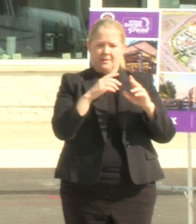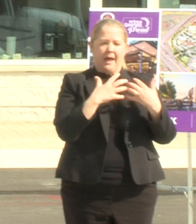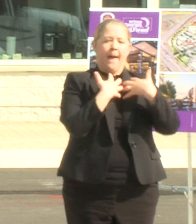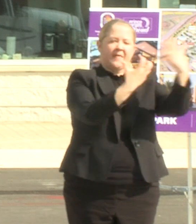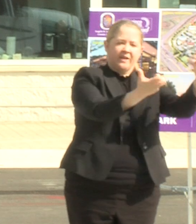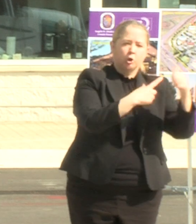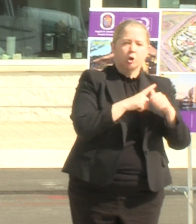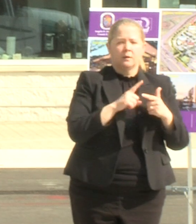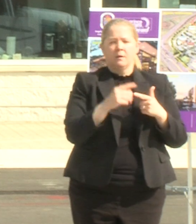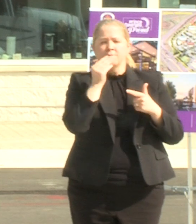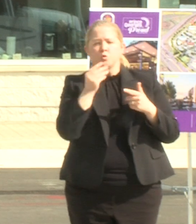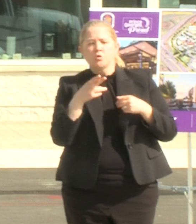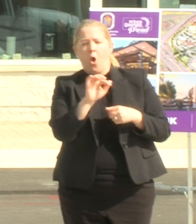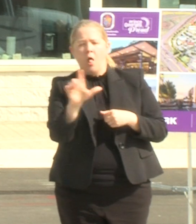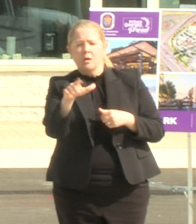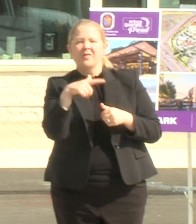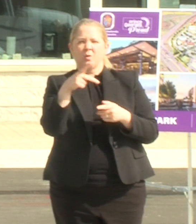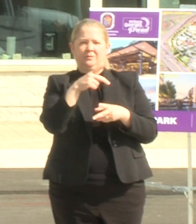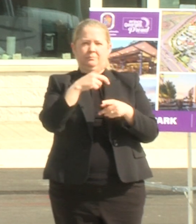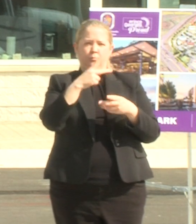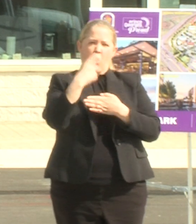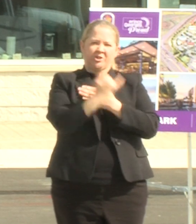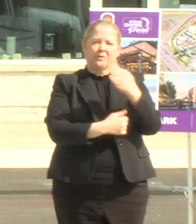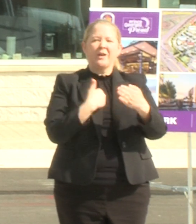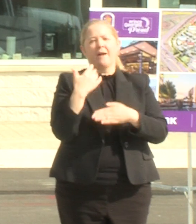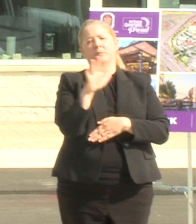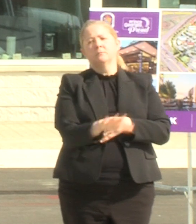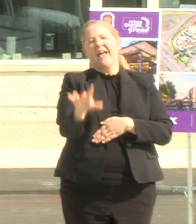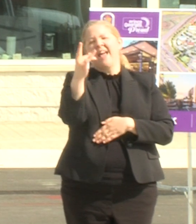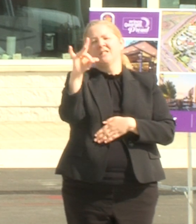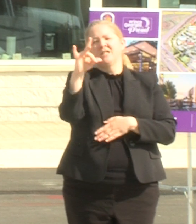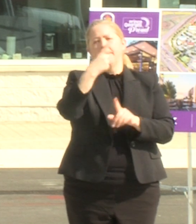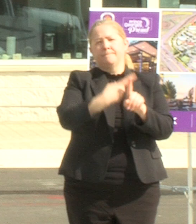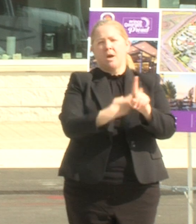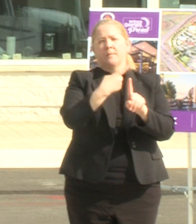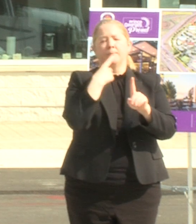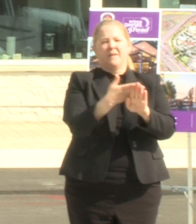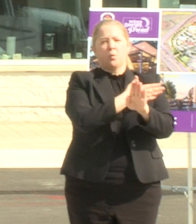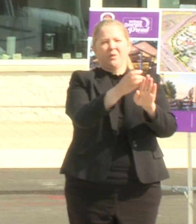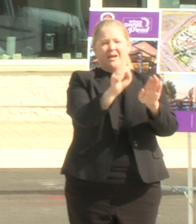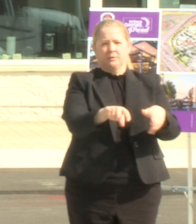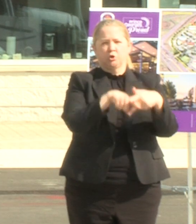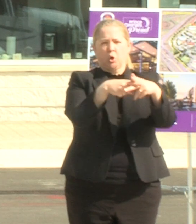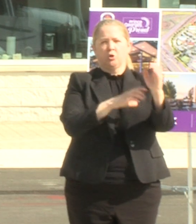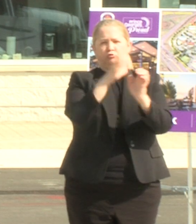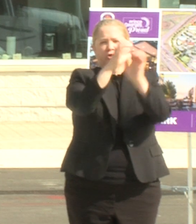food hall um those kinds of projects we've got an 18 month timeline uh before we can start construction on any of those